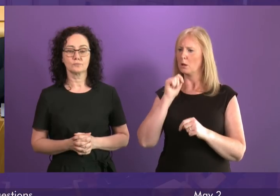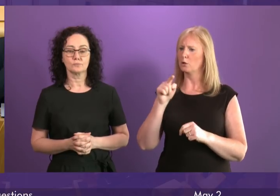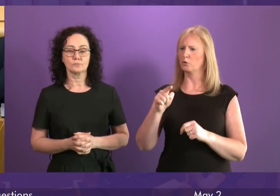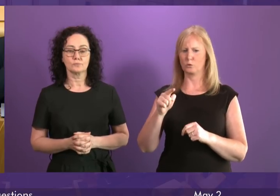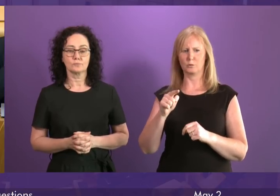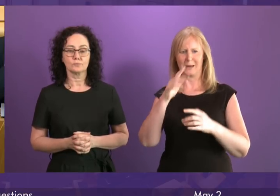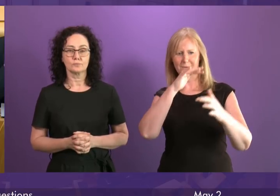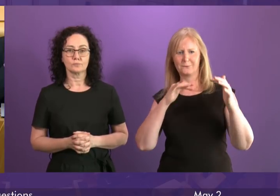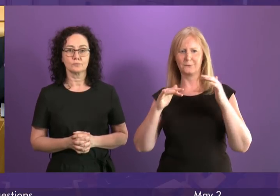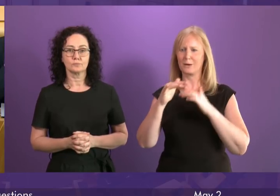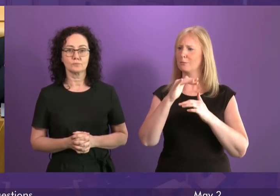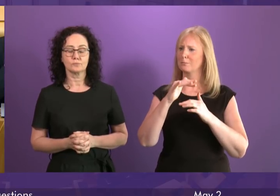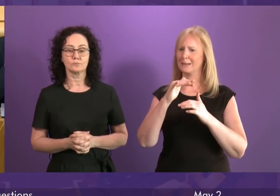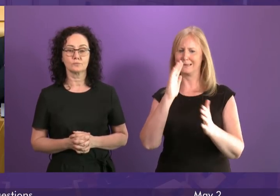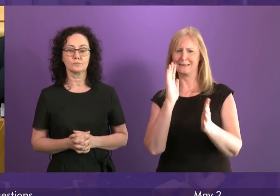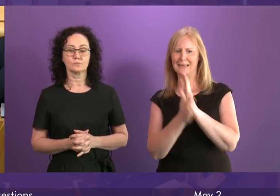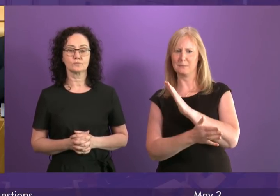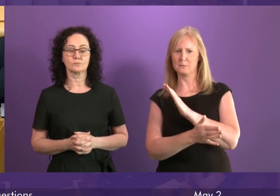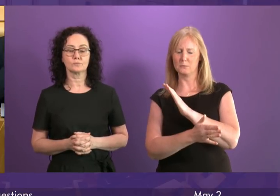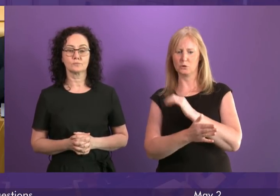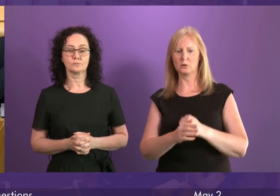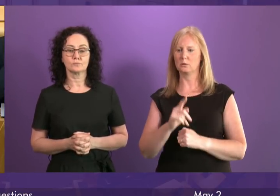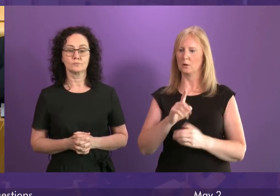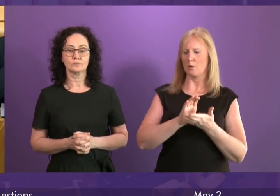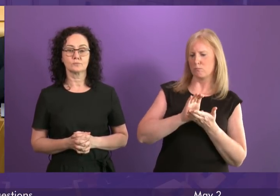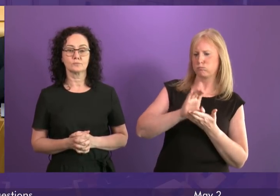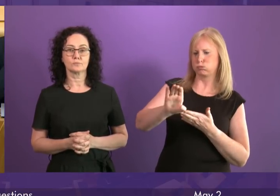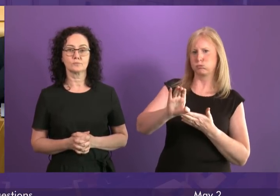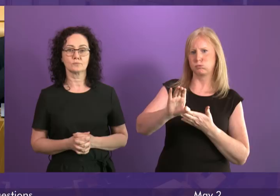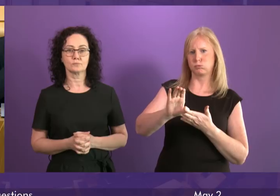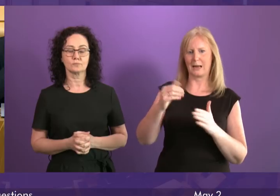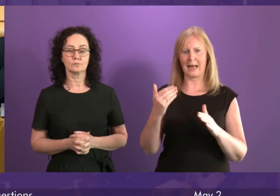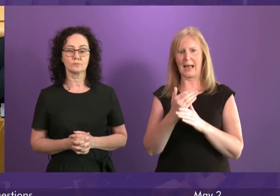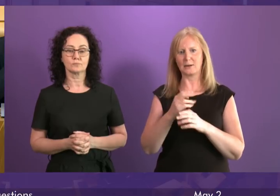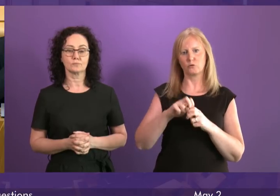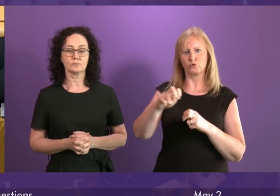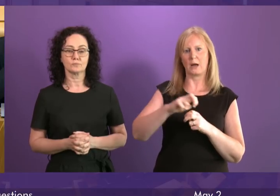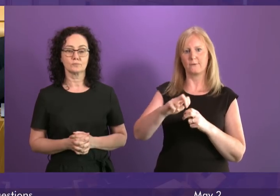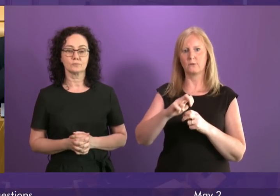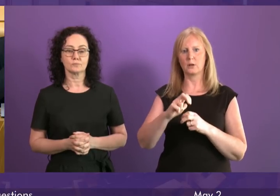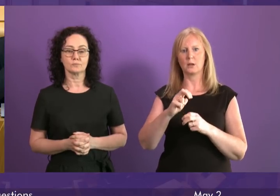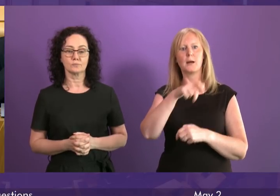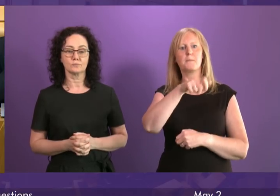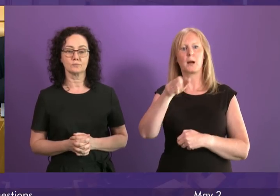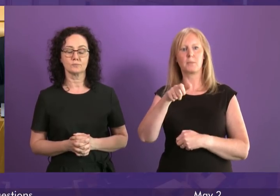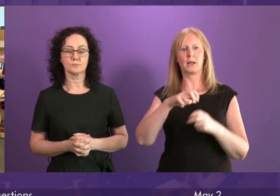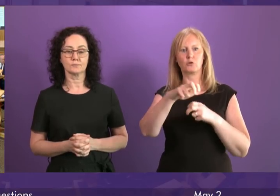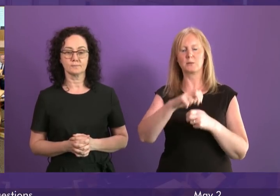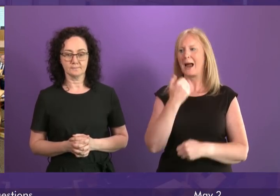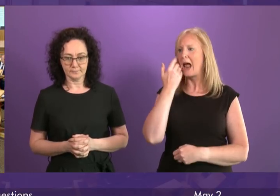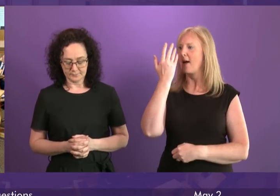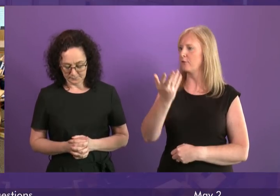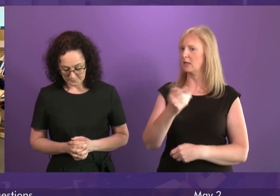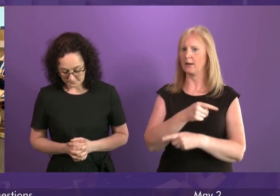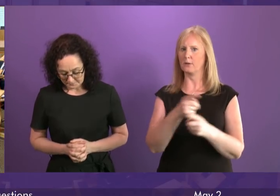damaging proposal and invest the money in active travel and in the public transport that people use every day? Thank you.